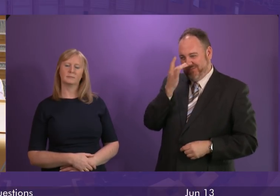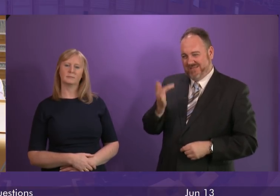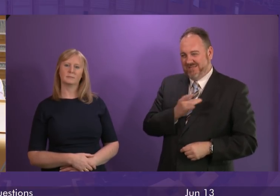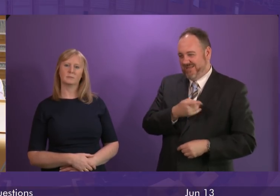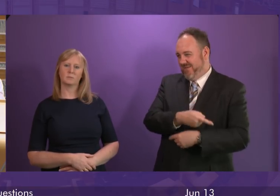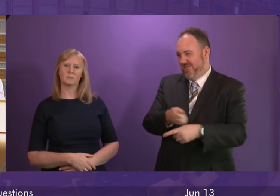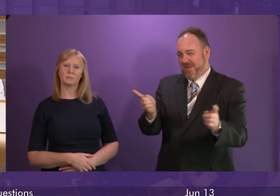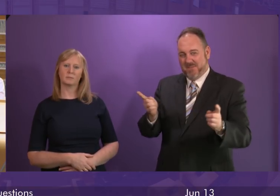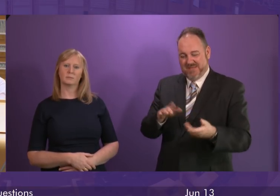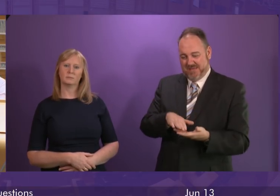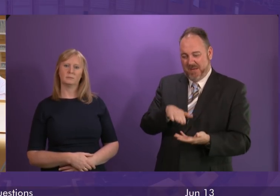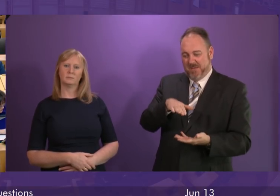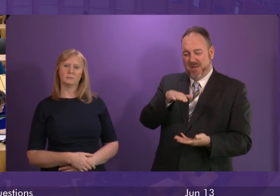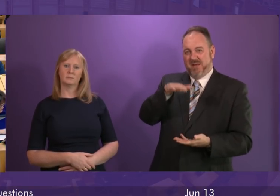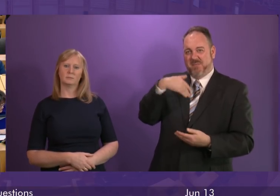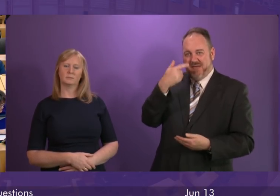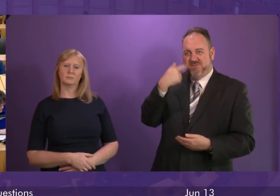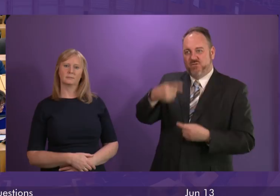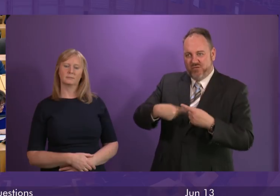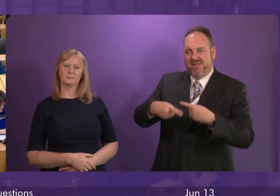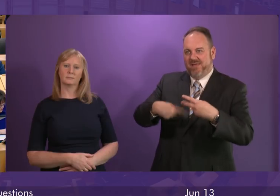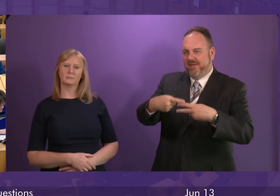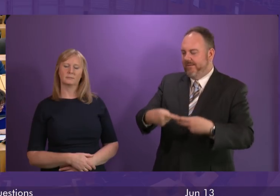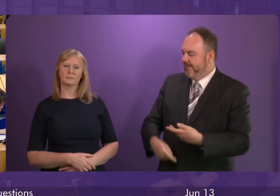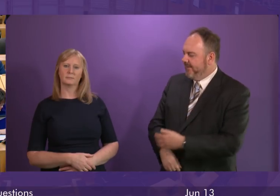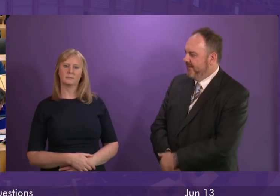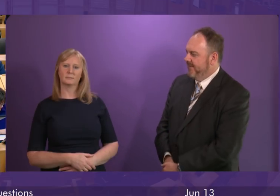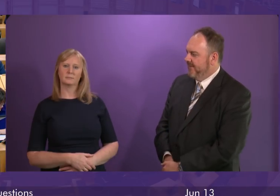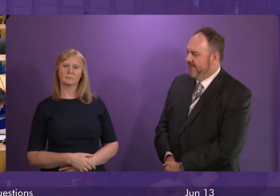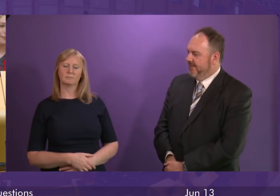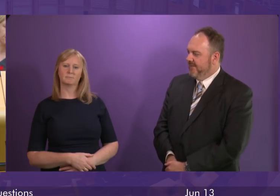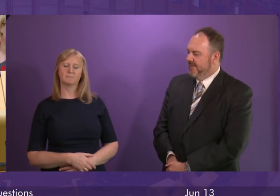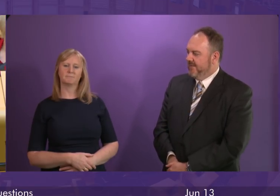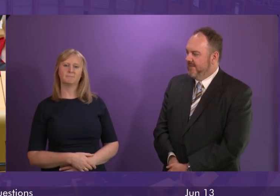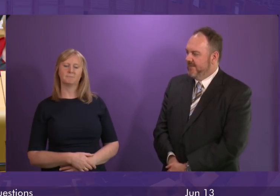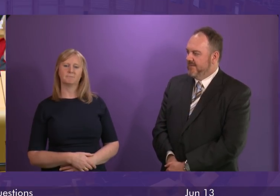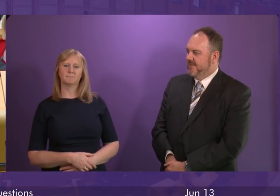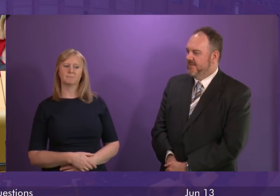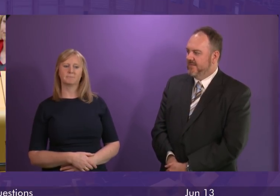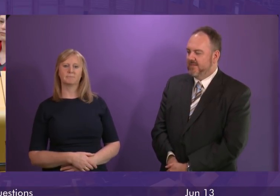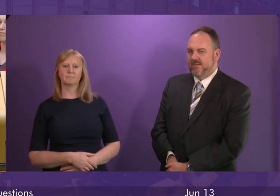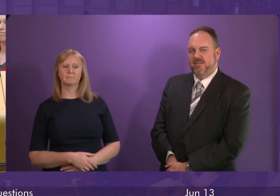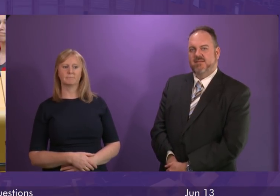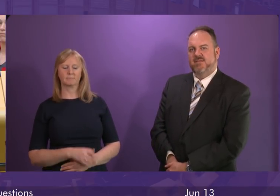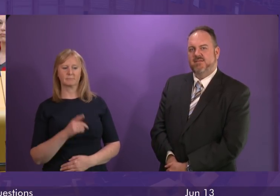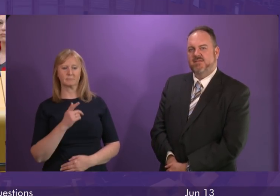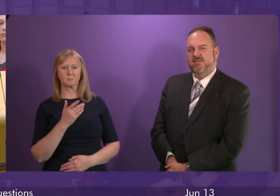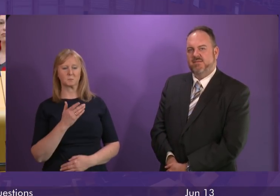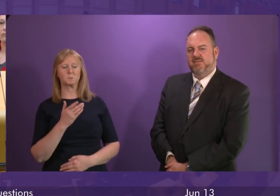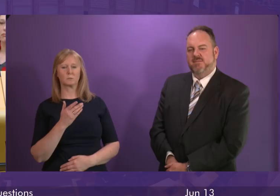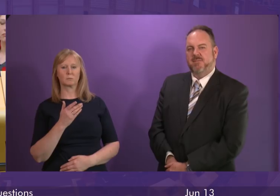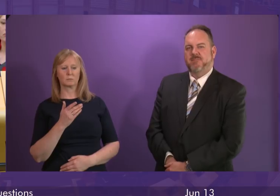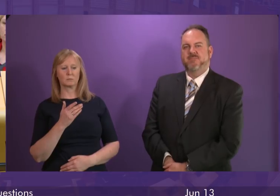bigger year by year? First Minister. Well, let me just focus on